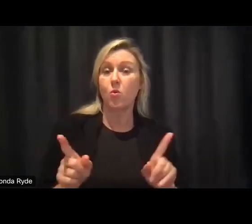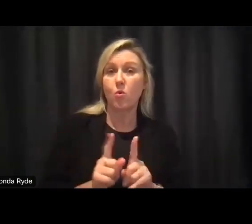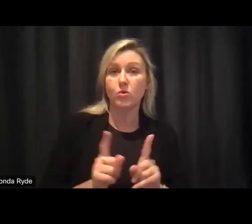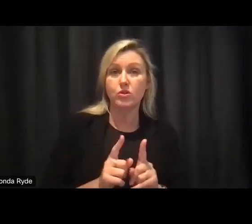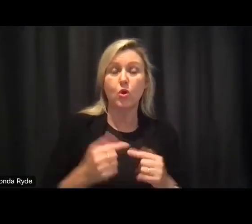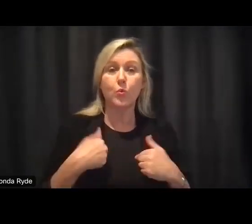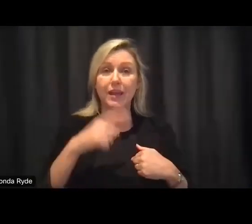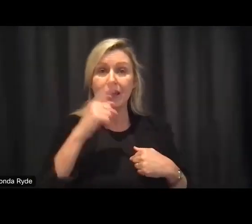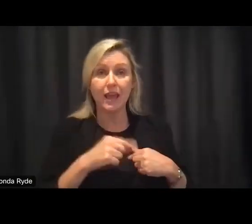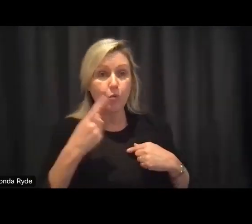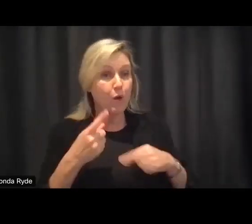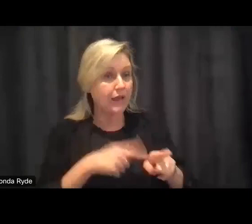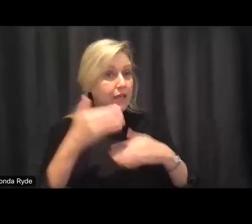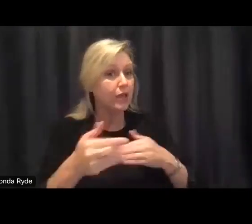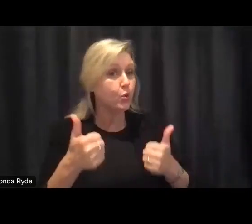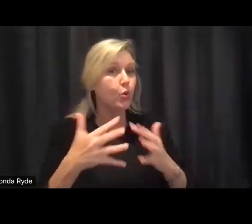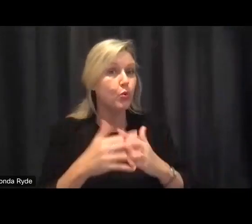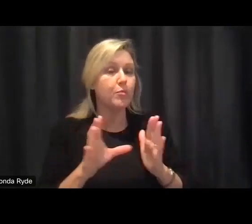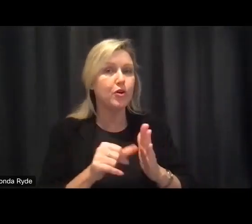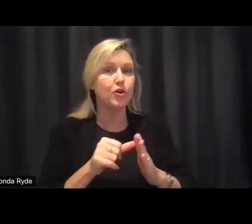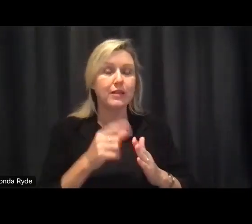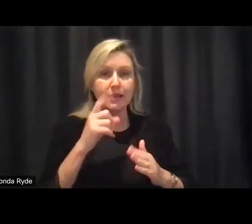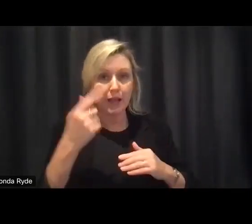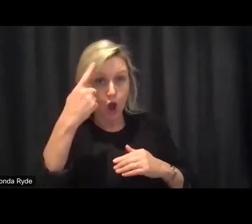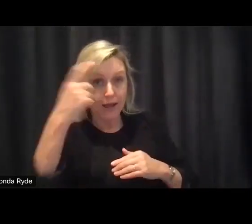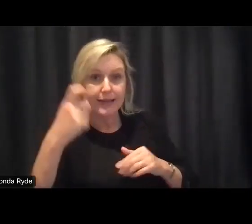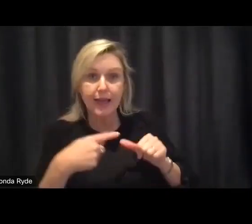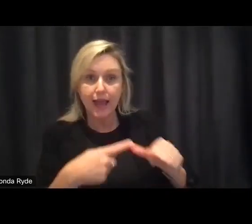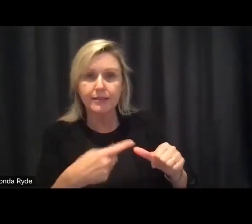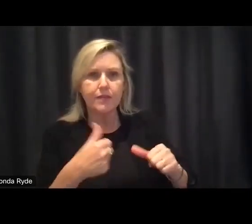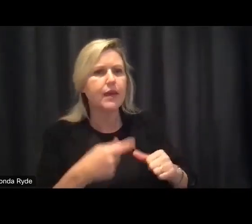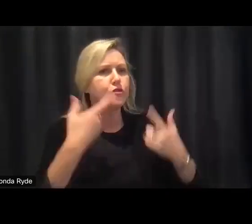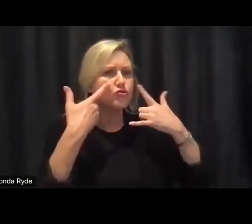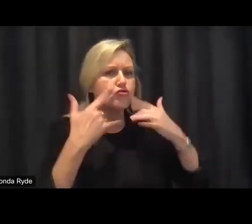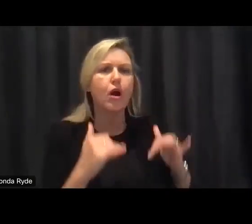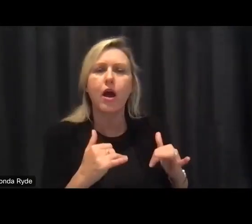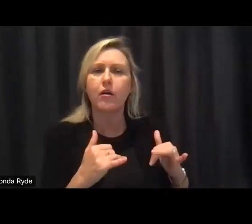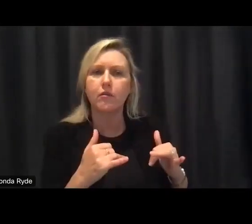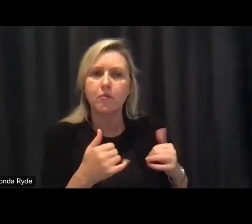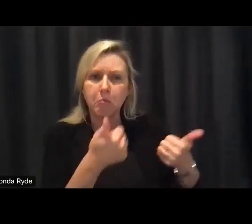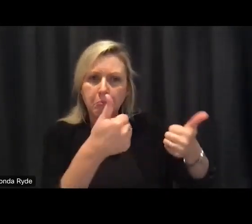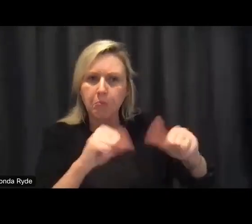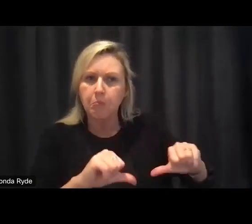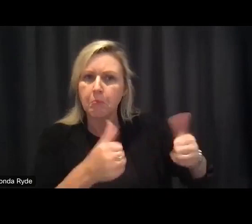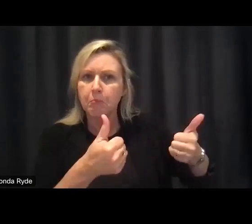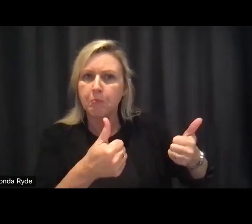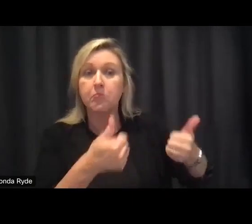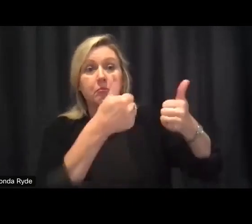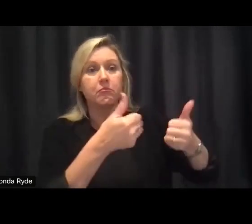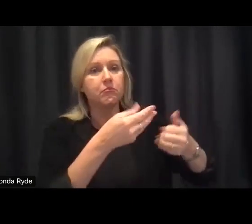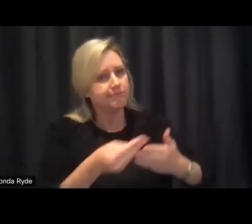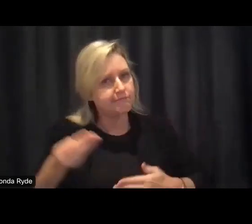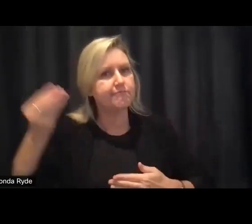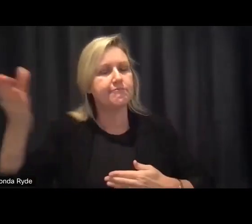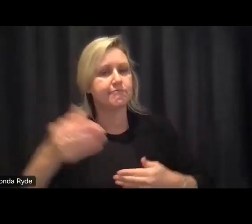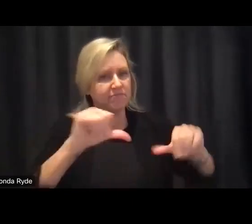solutions so i think it's an exciting time i'm just humbled by the fact